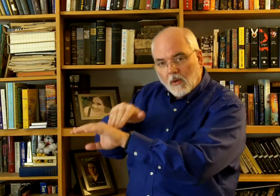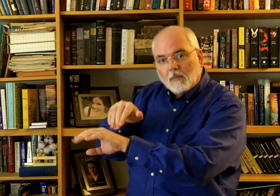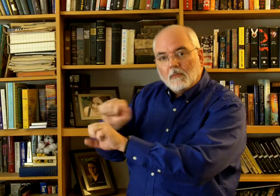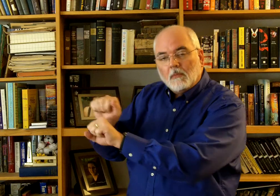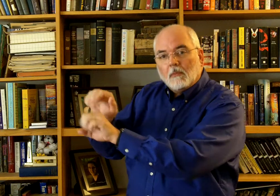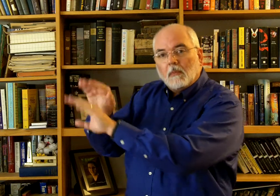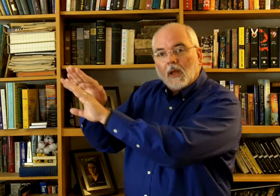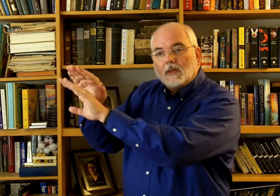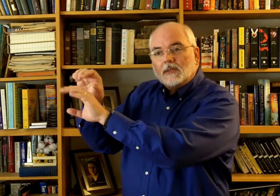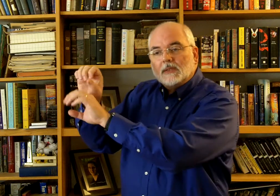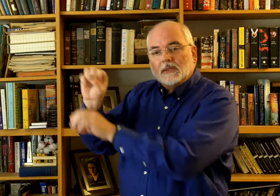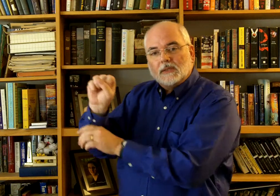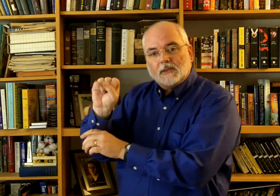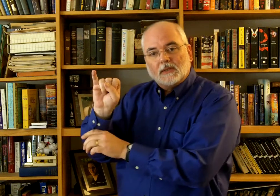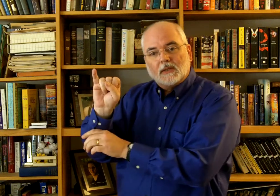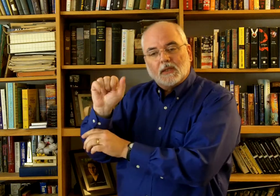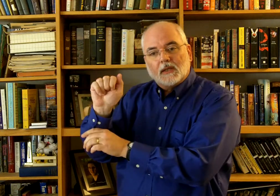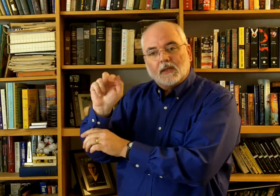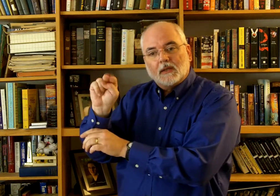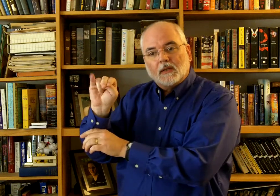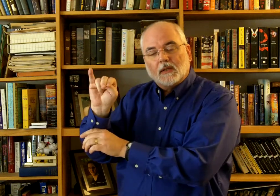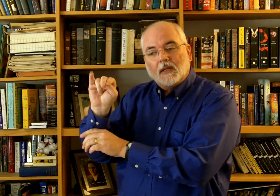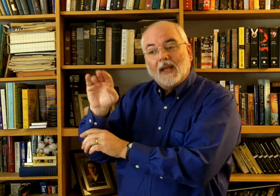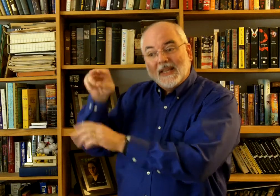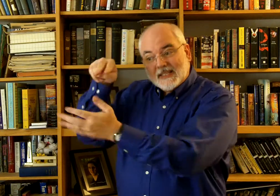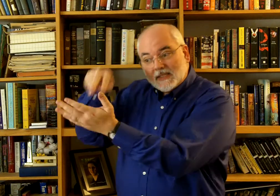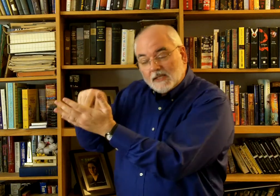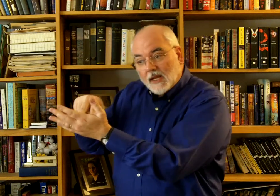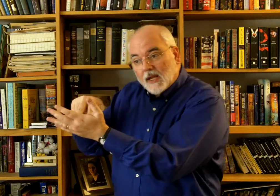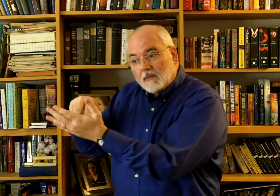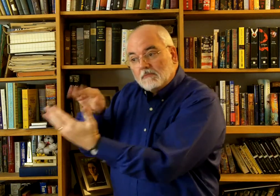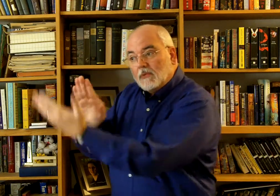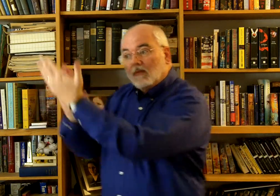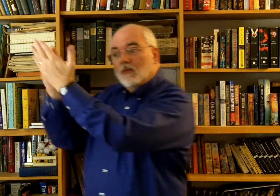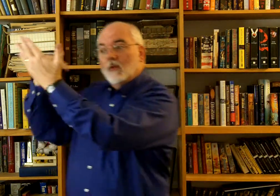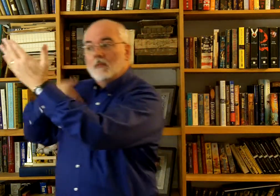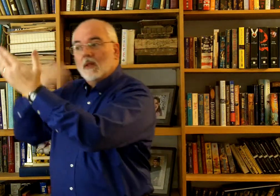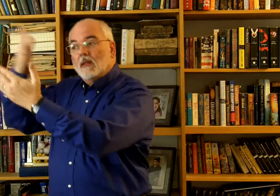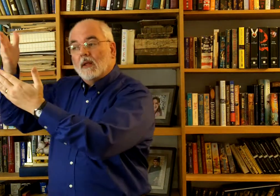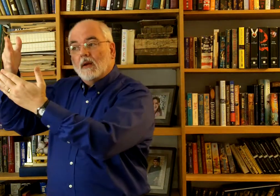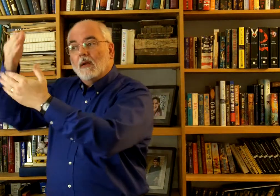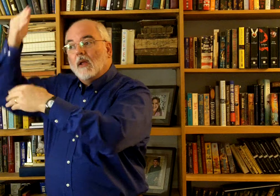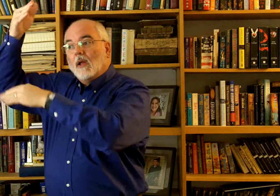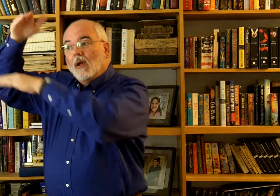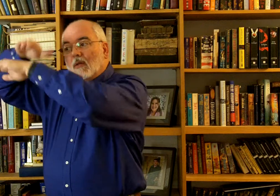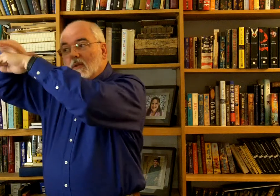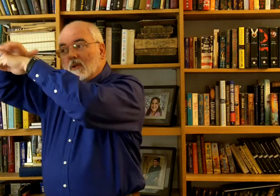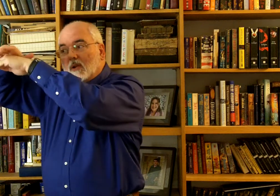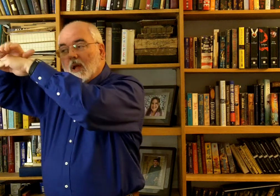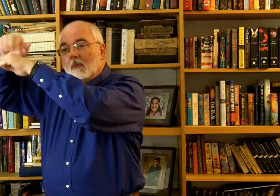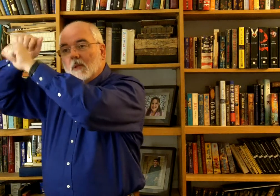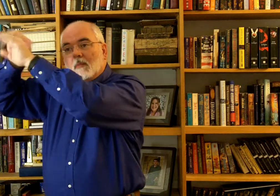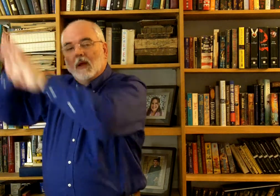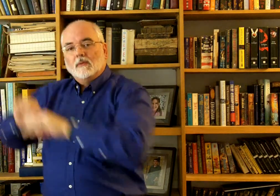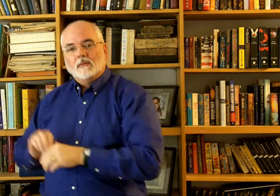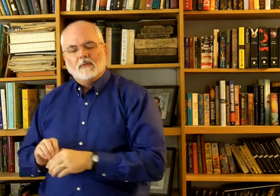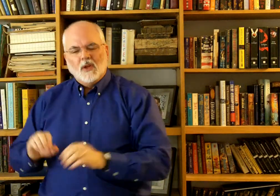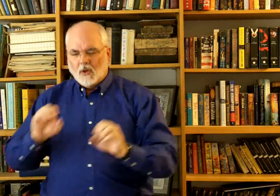Stand before me there, on the top of the mountain. No one will be allowed to come with you.